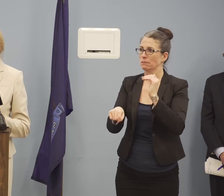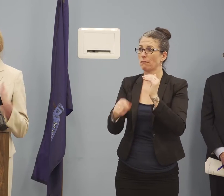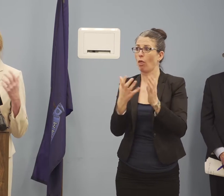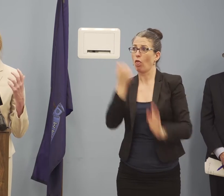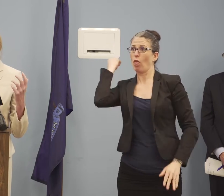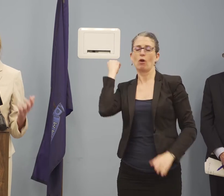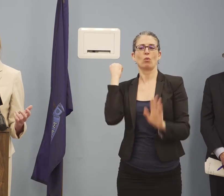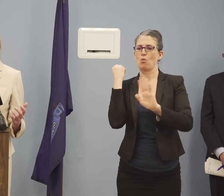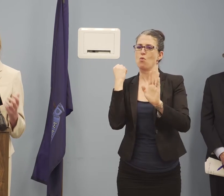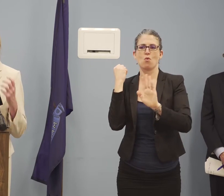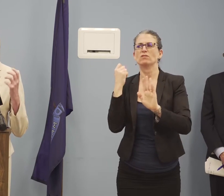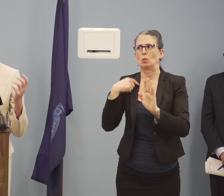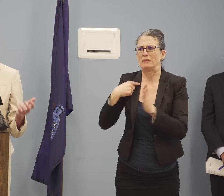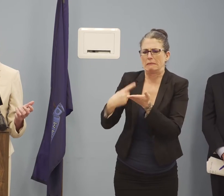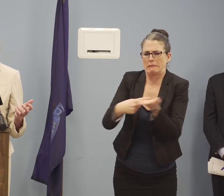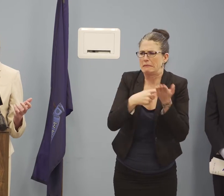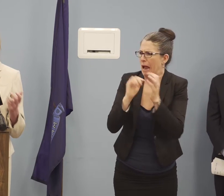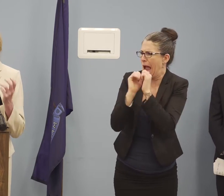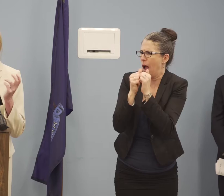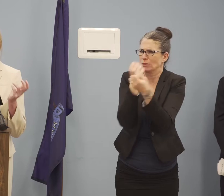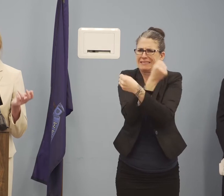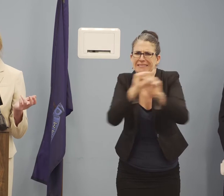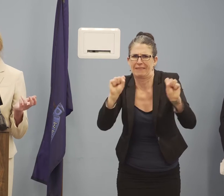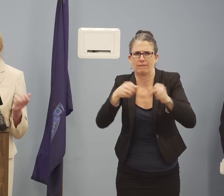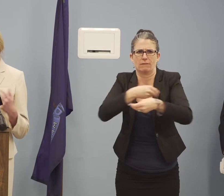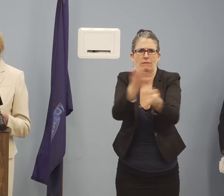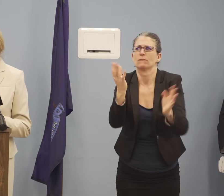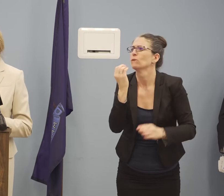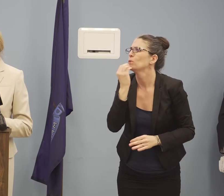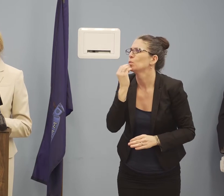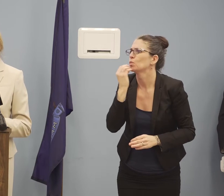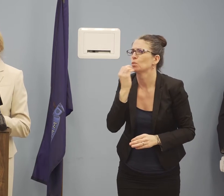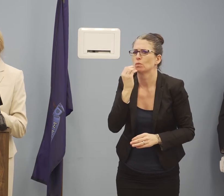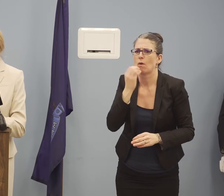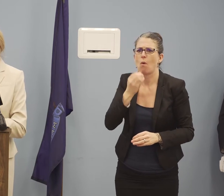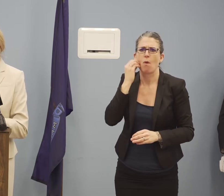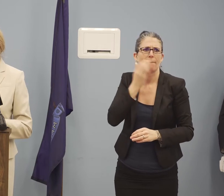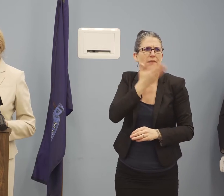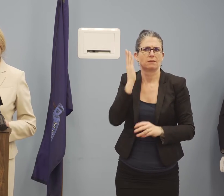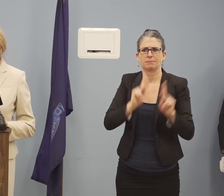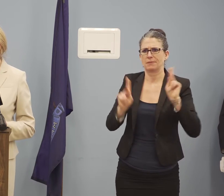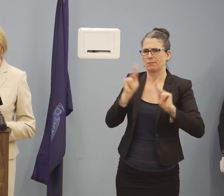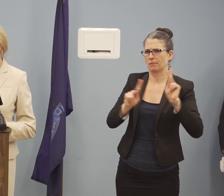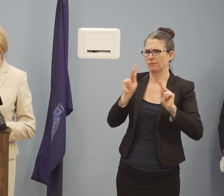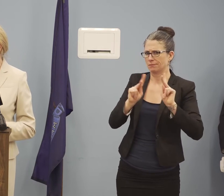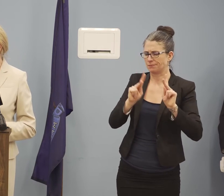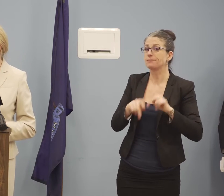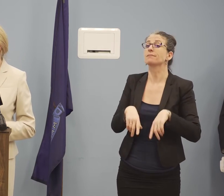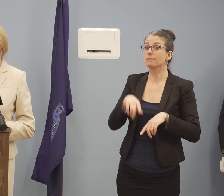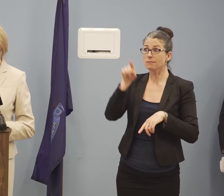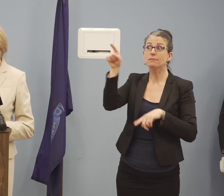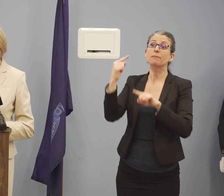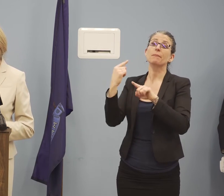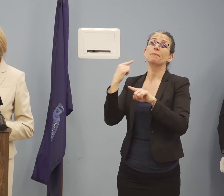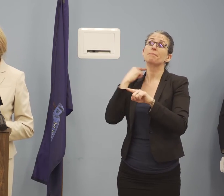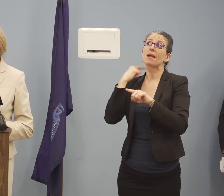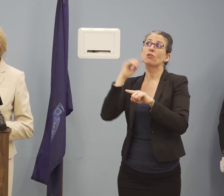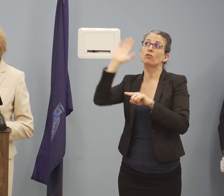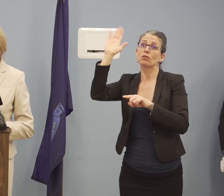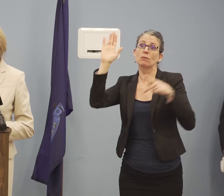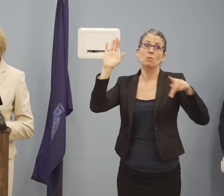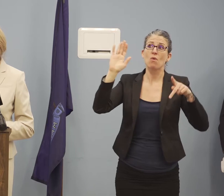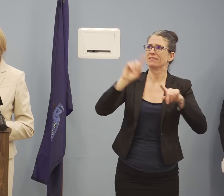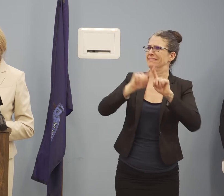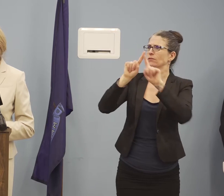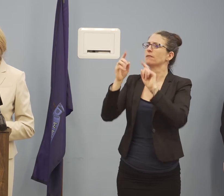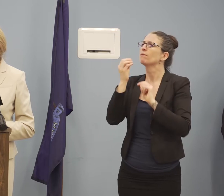are working with the food banks, with the city of Portland, the city of Bangor. Lewiston has a homeless shelter for at-risk youth. We are